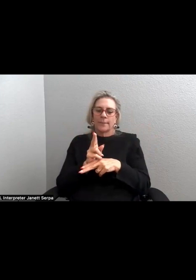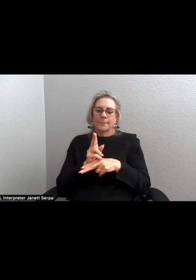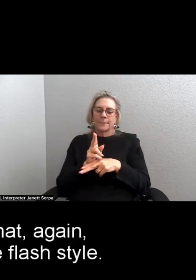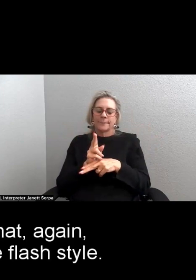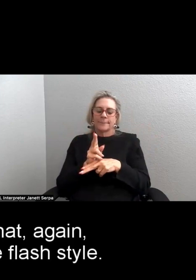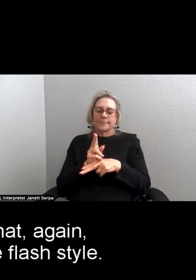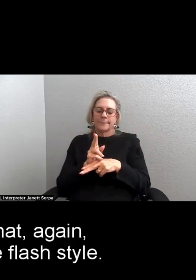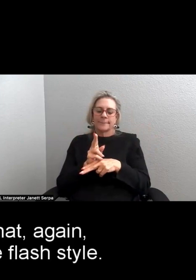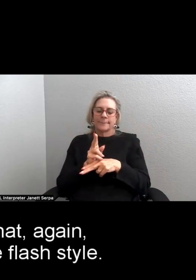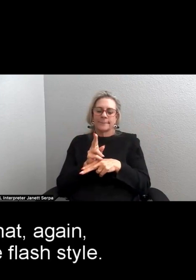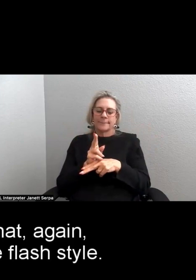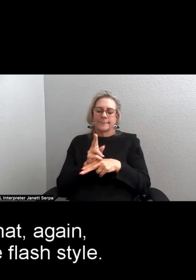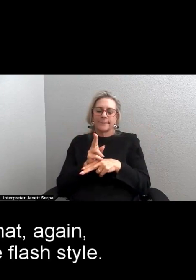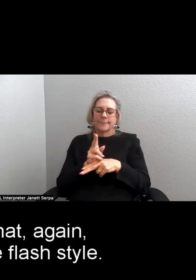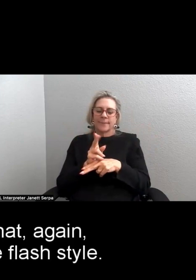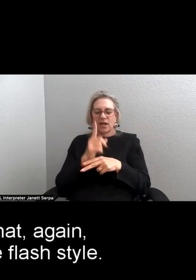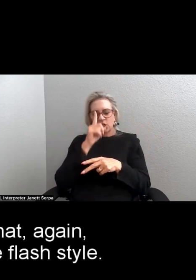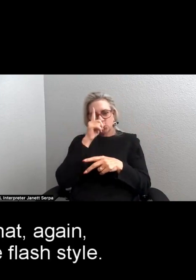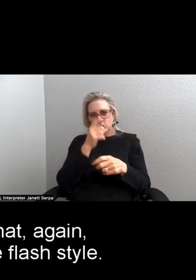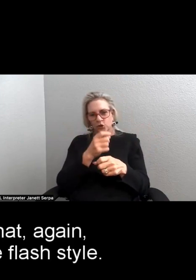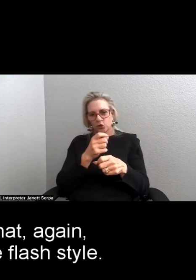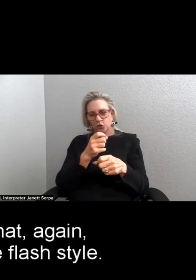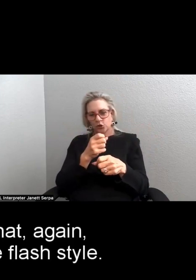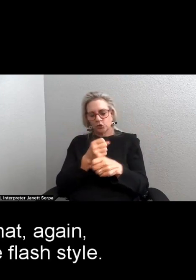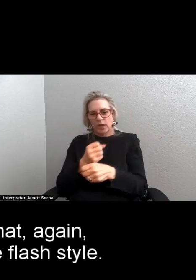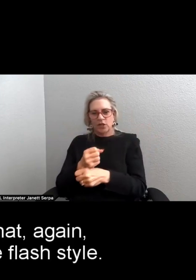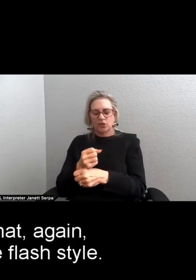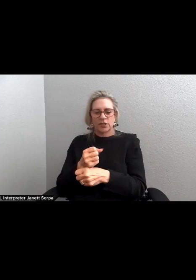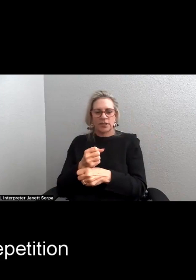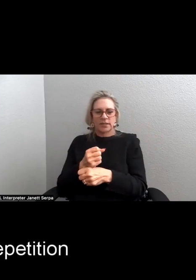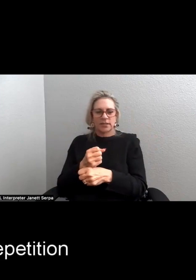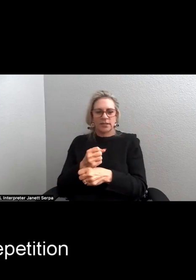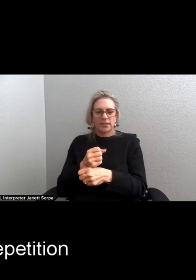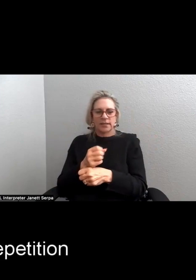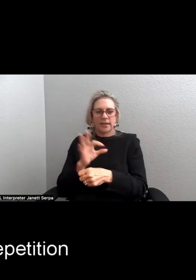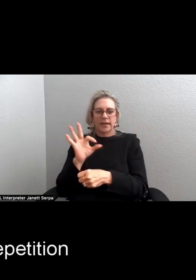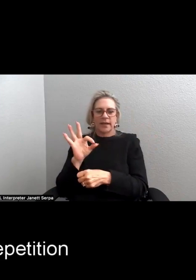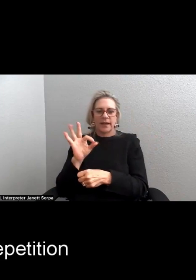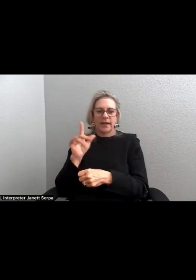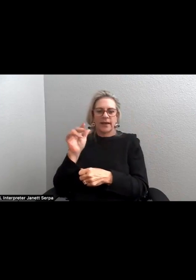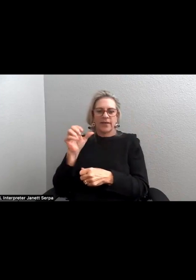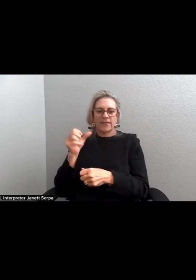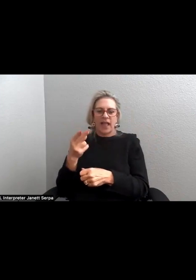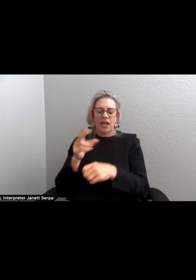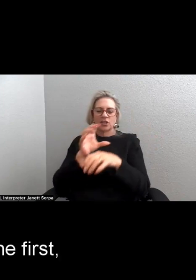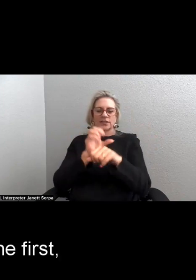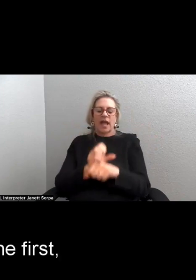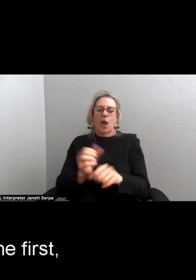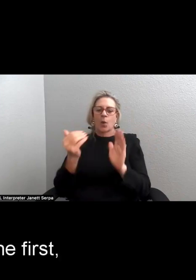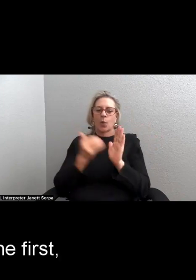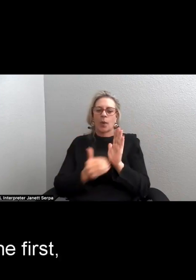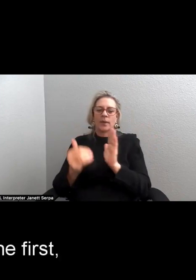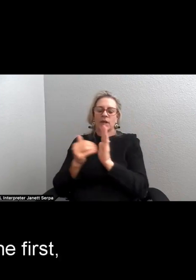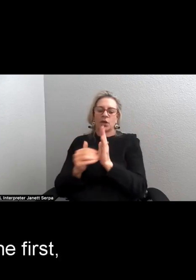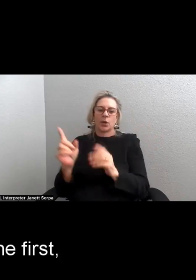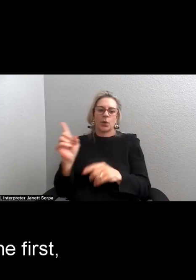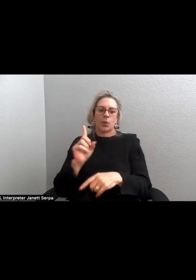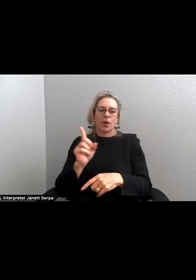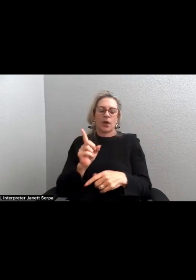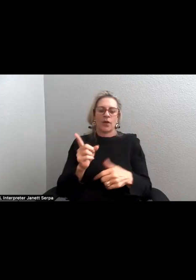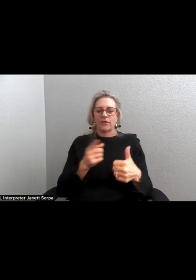a strategy that, again, is used in the flash style, it's this repetition, where the first,